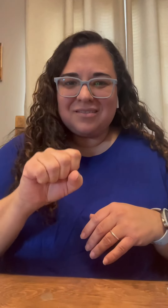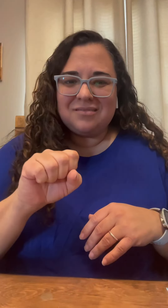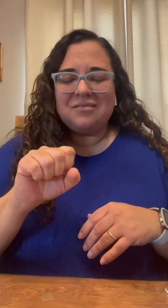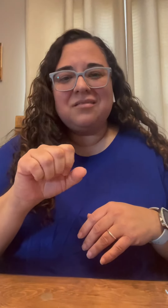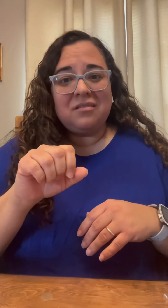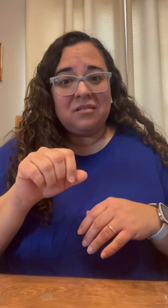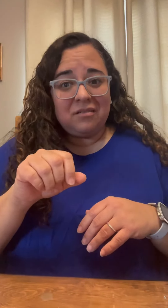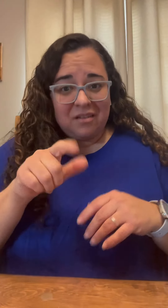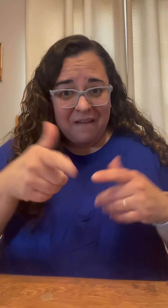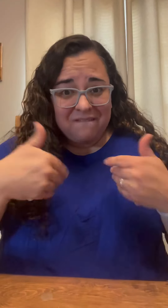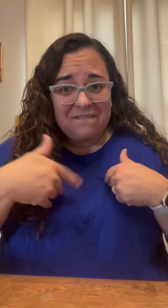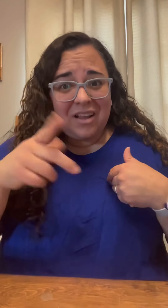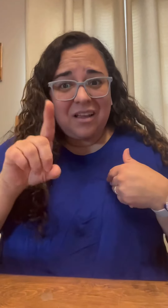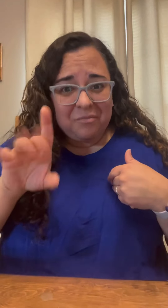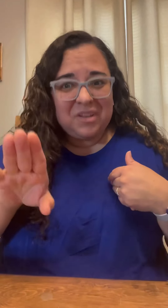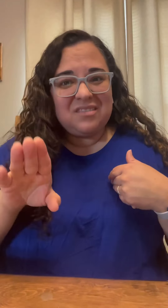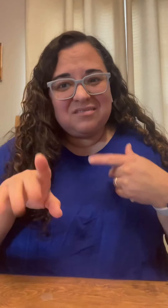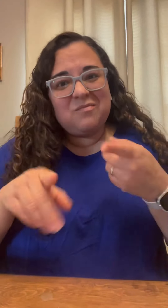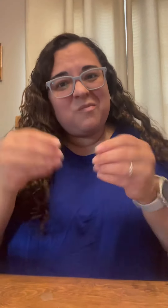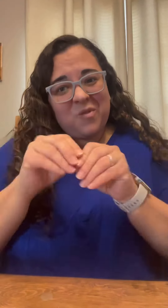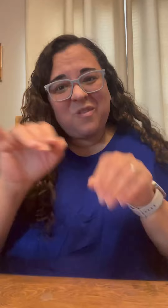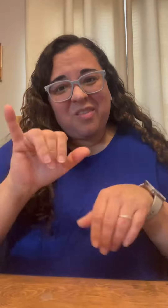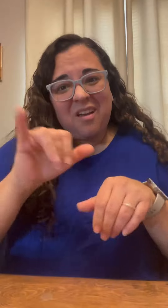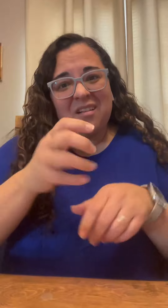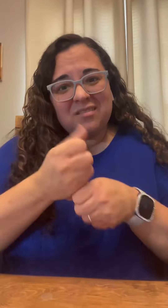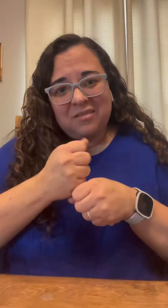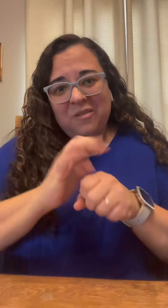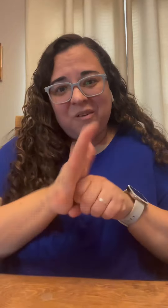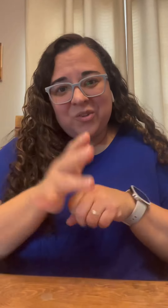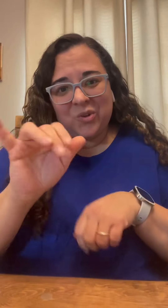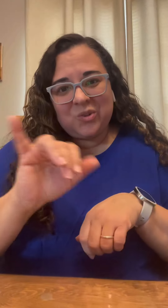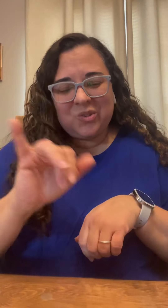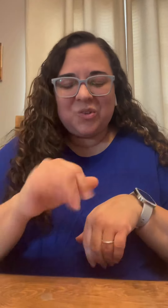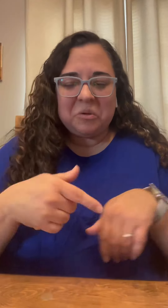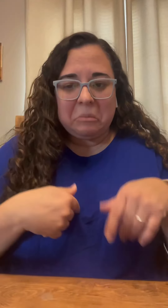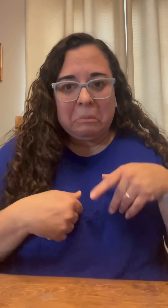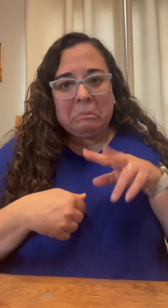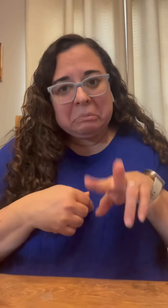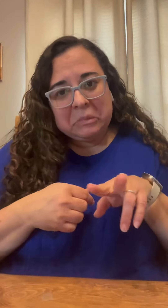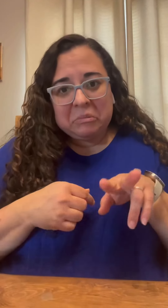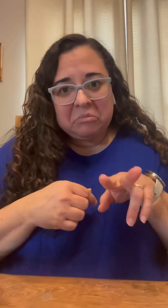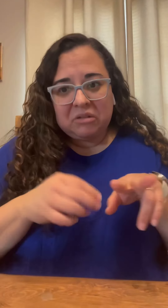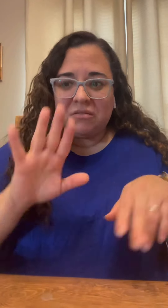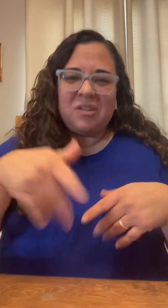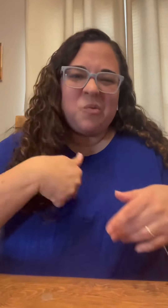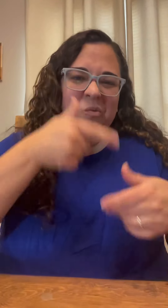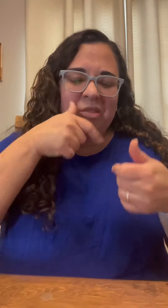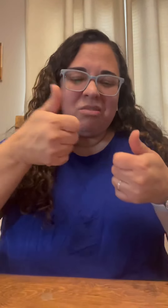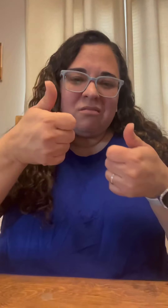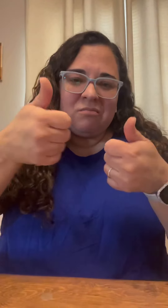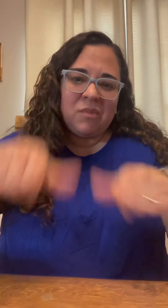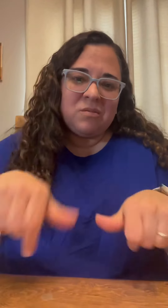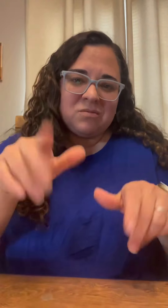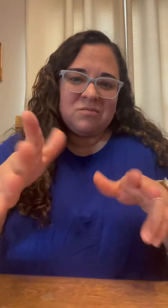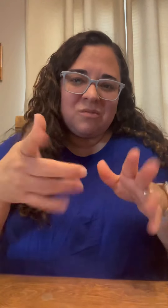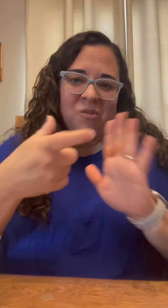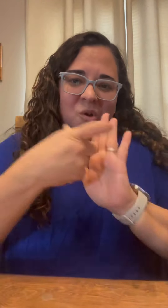um you're also more likely to get covid as well so anyway it was